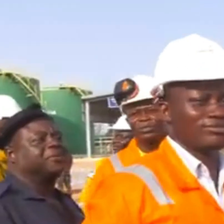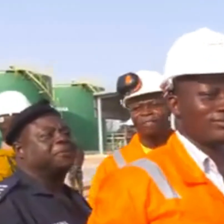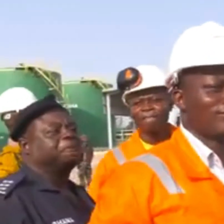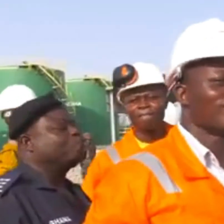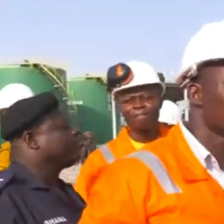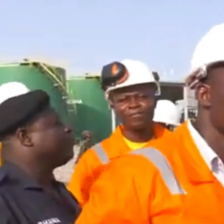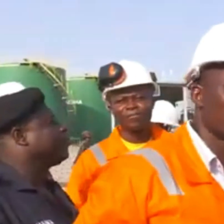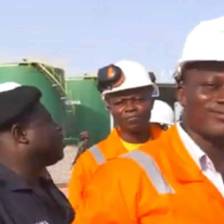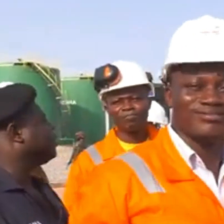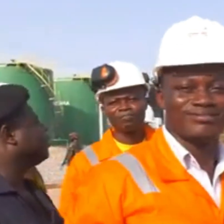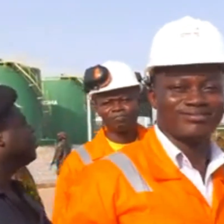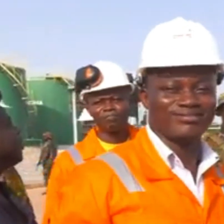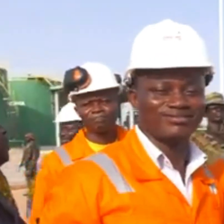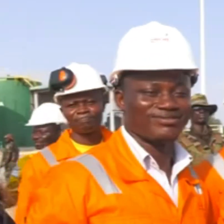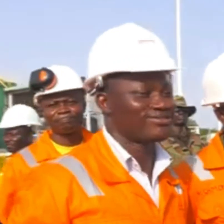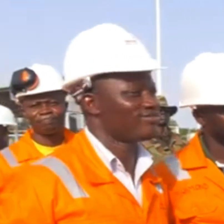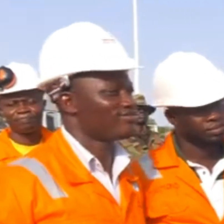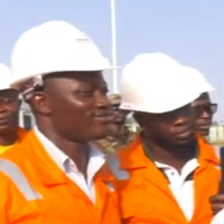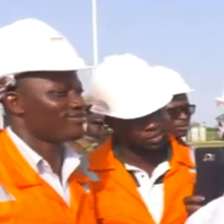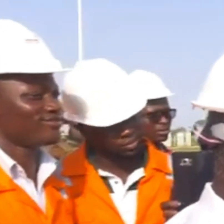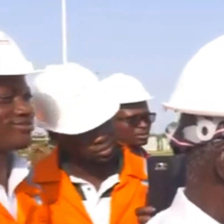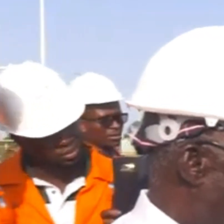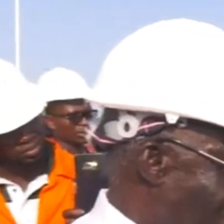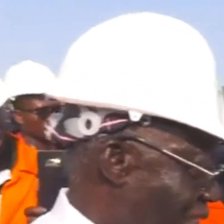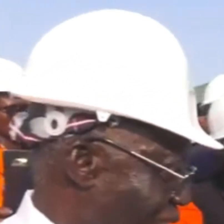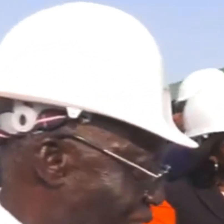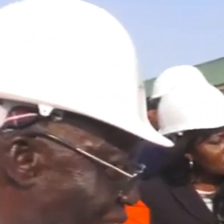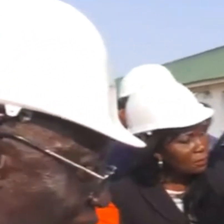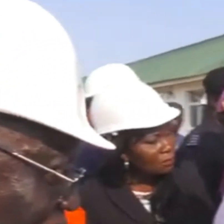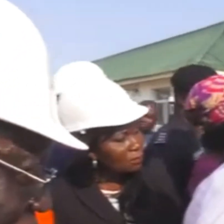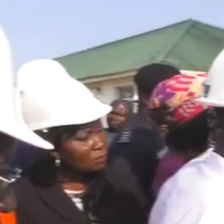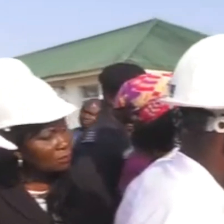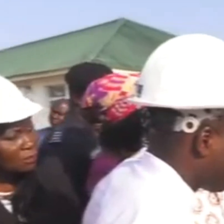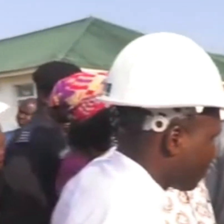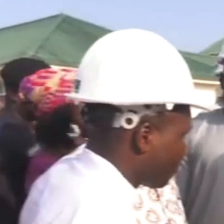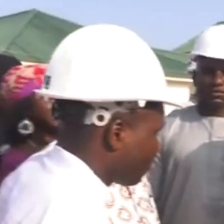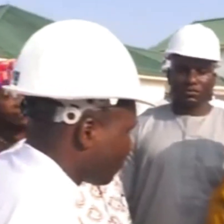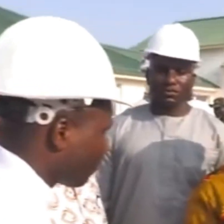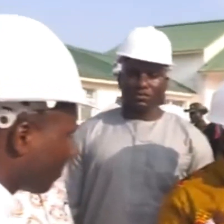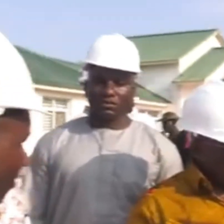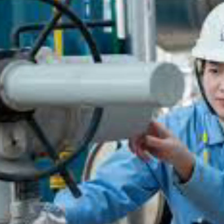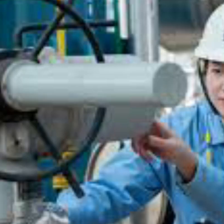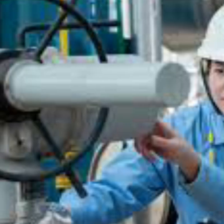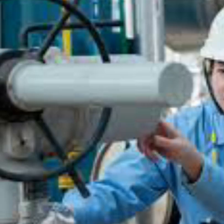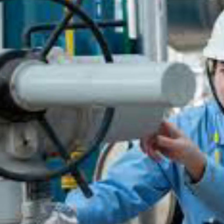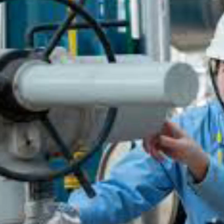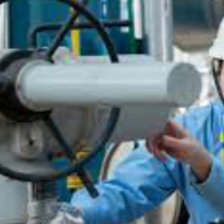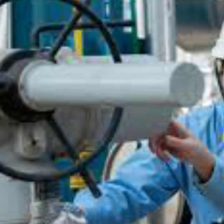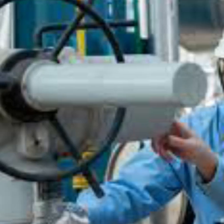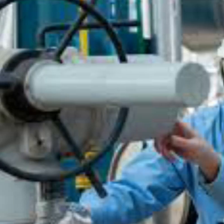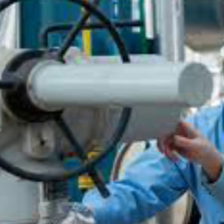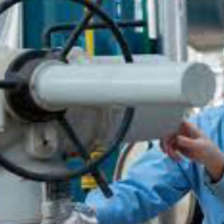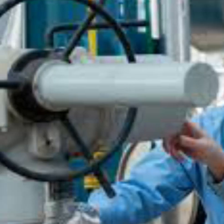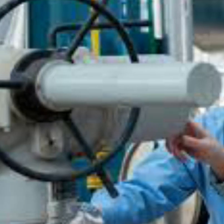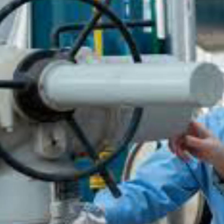everything changed. Ghana engineers and technicians took over the operations of the Etiobo Gas processing plant from